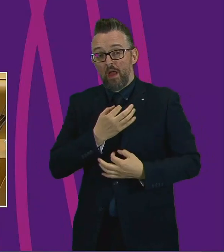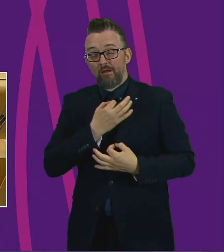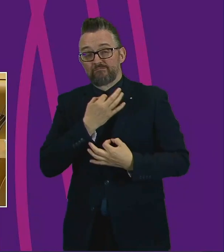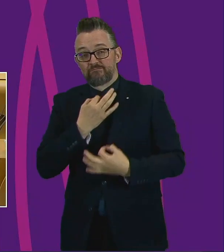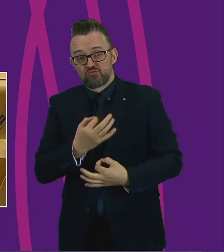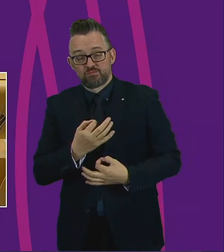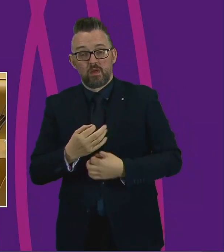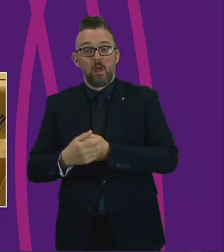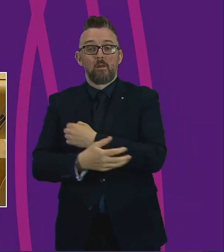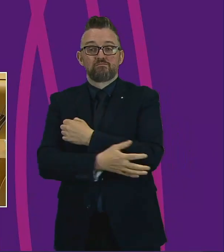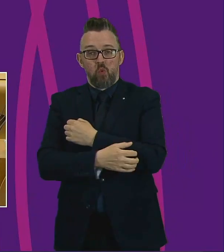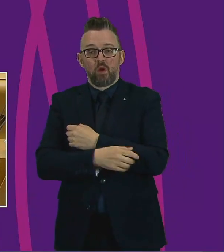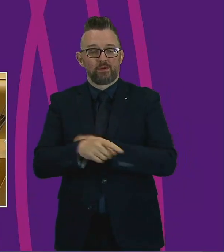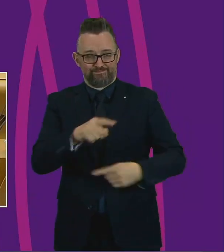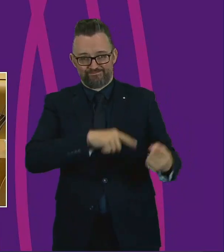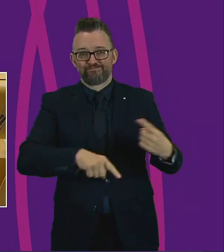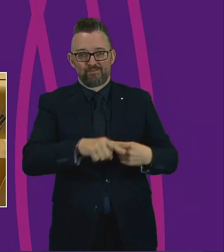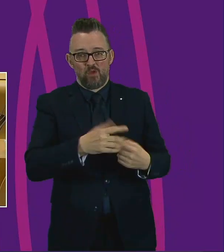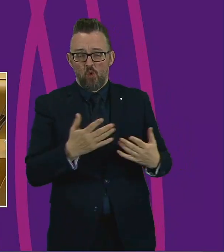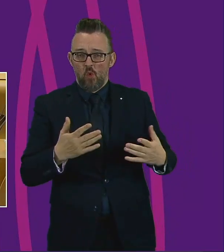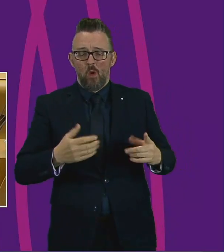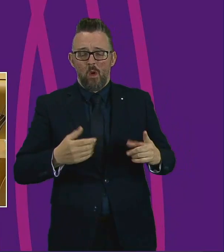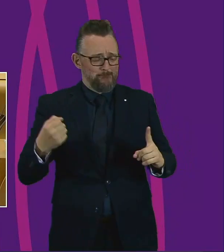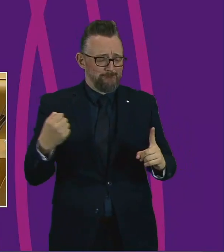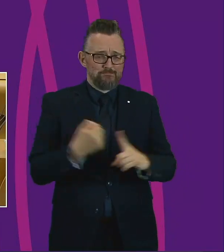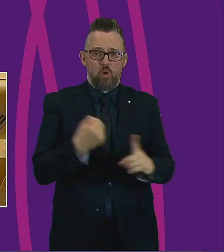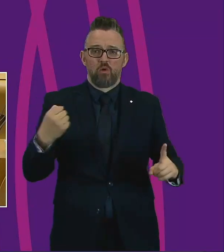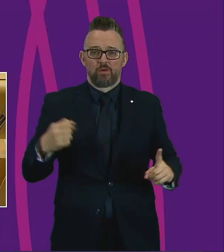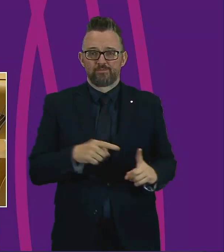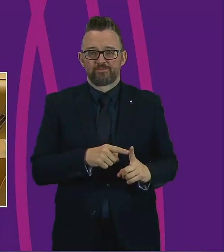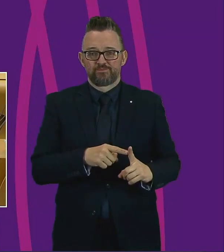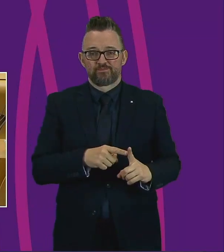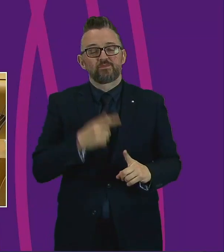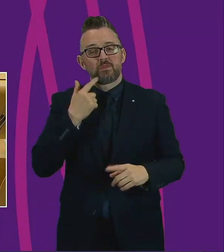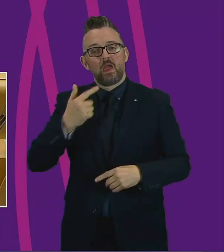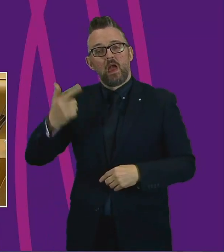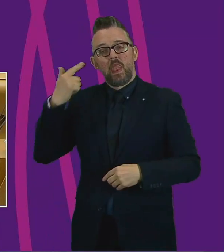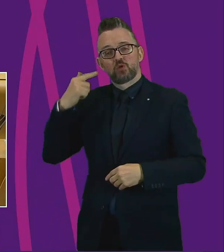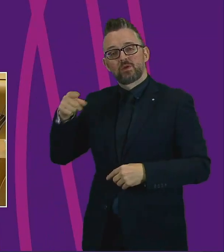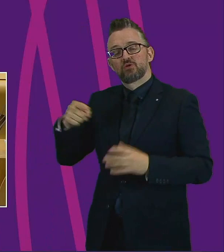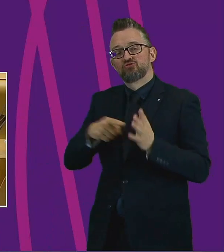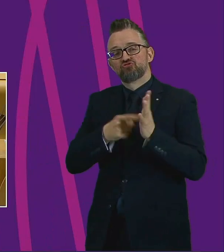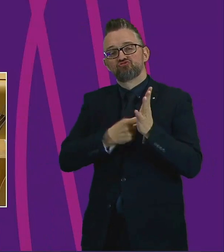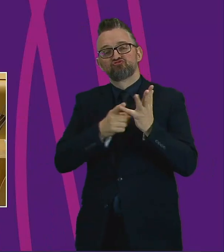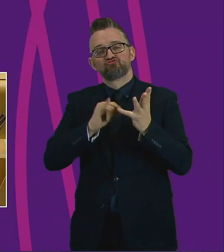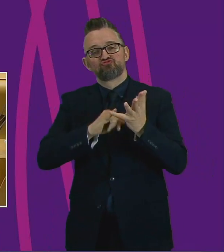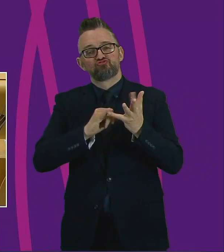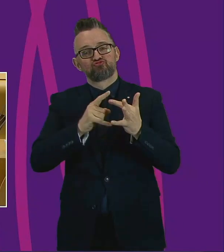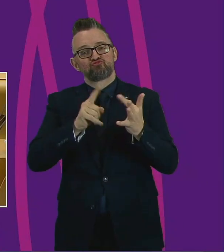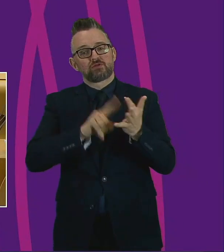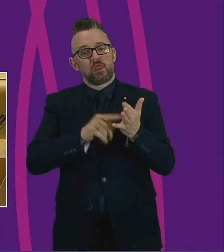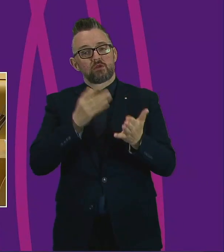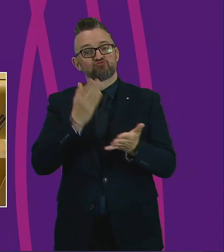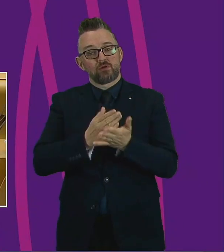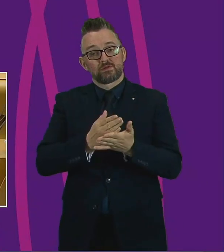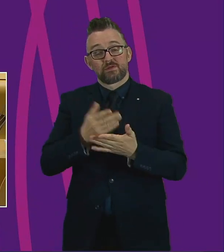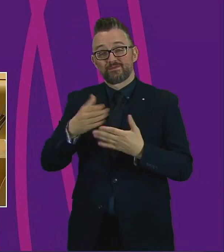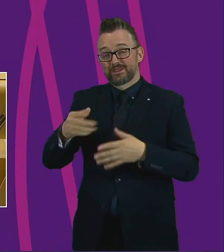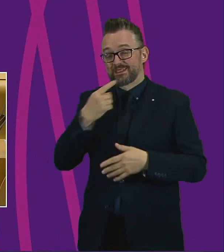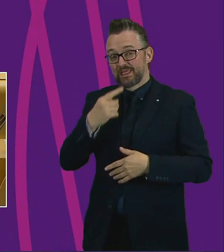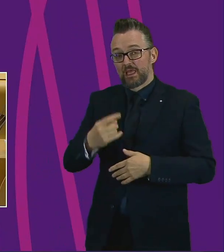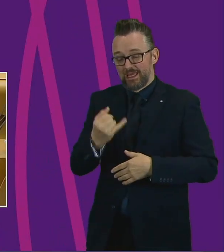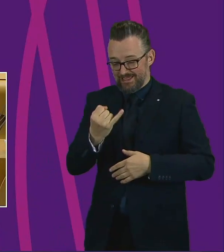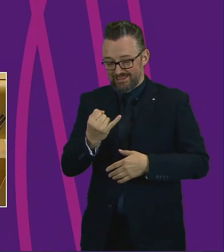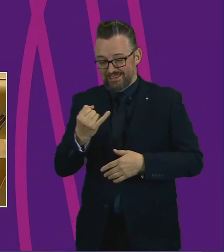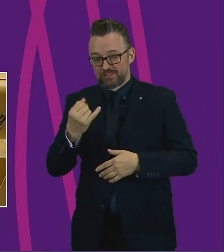are those who are experiencing them the hardest. We got a briefing last week from the Trussell Trust to highlight that 62% increase in